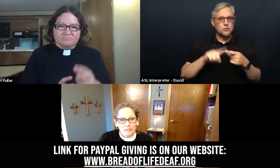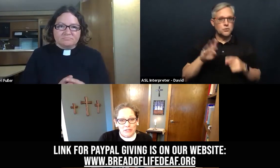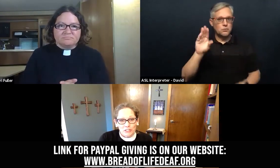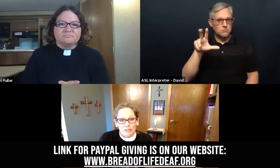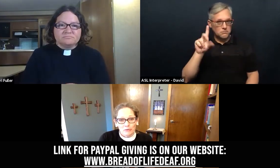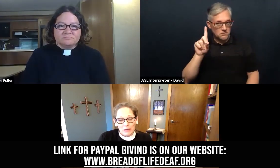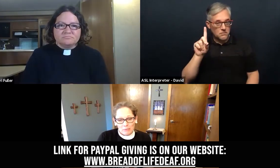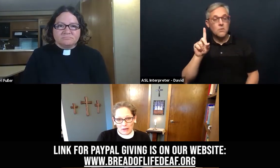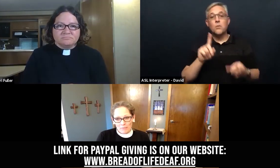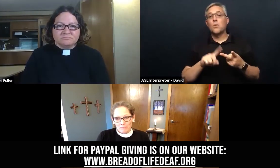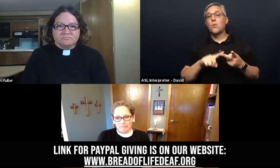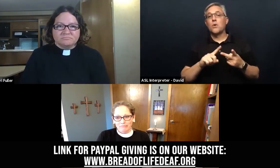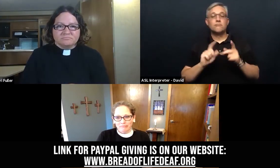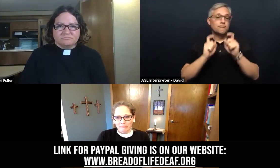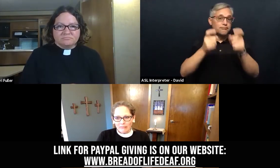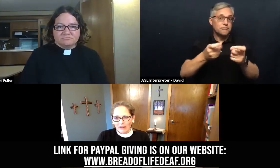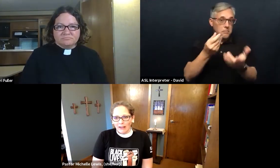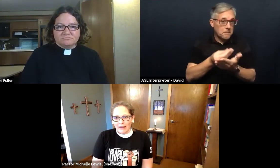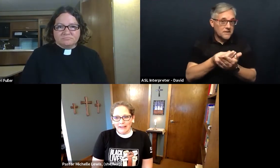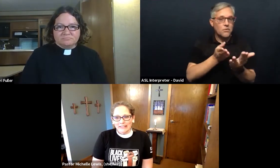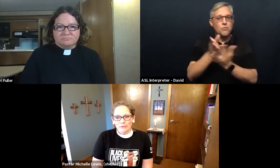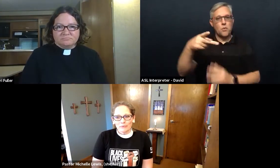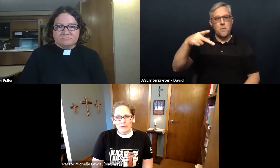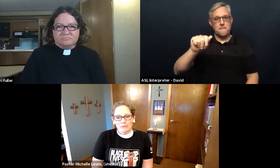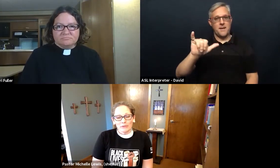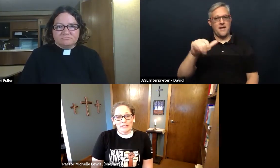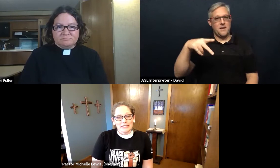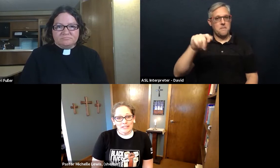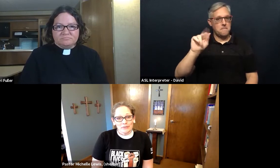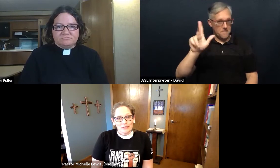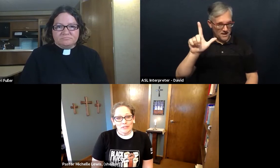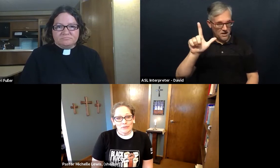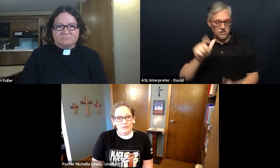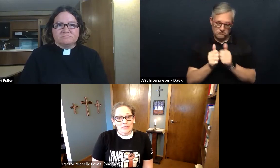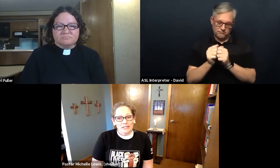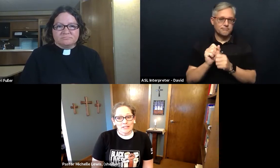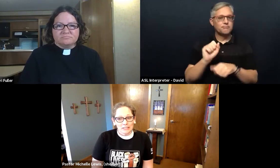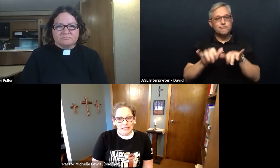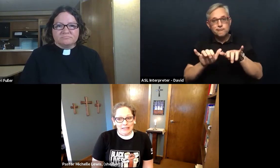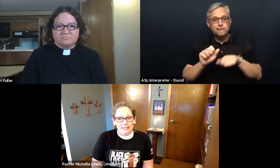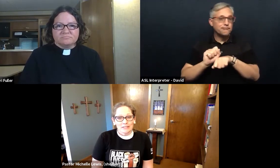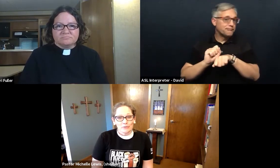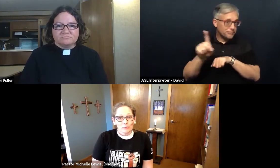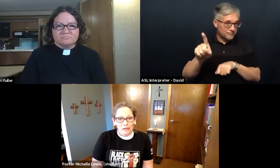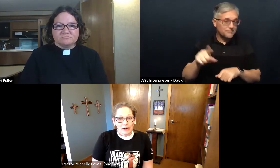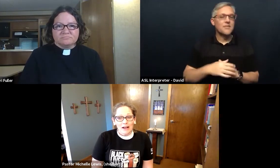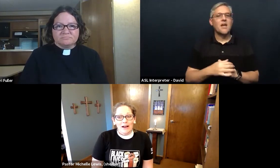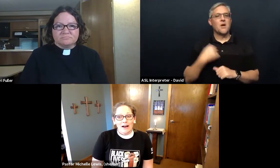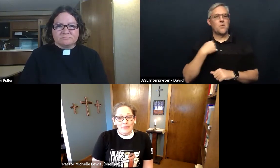a donation through PayPal and we will continue to do this calling to work on